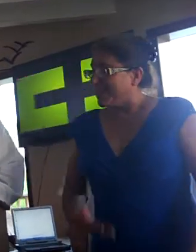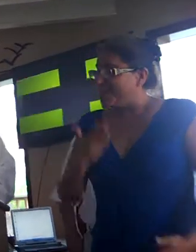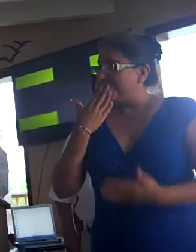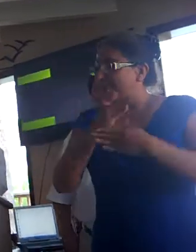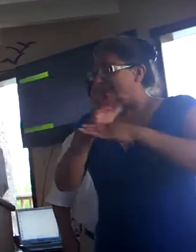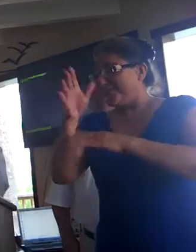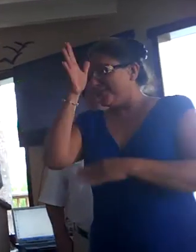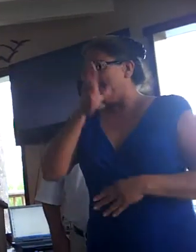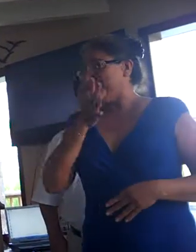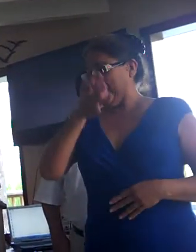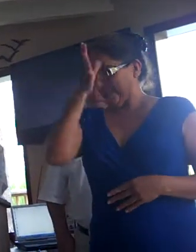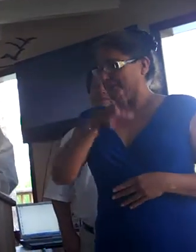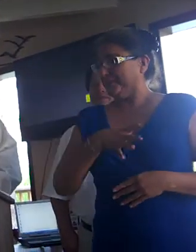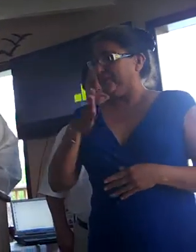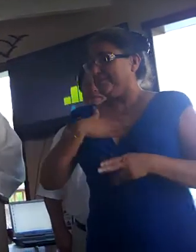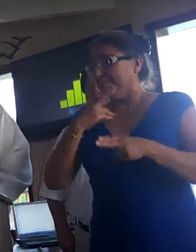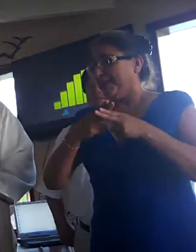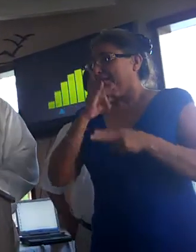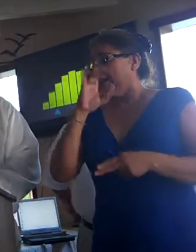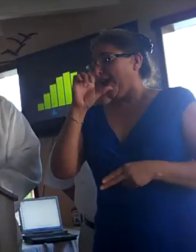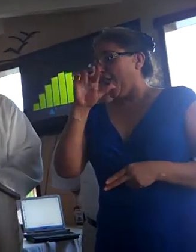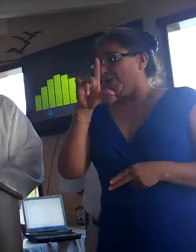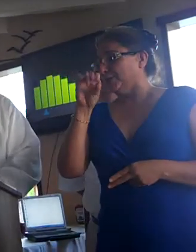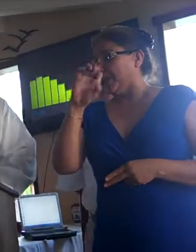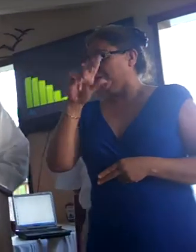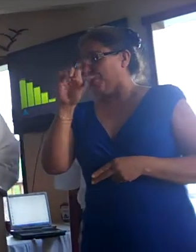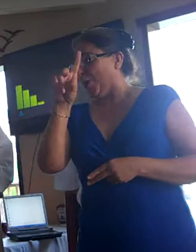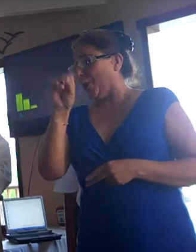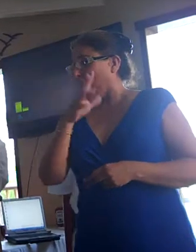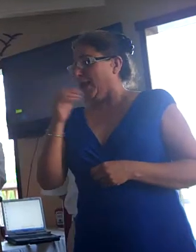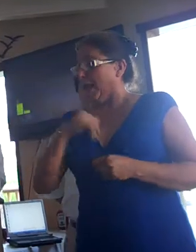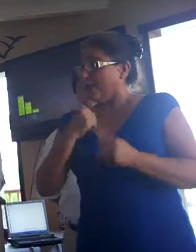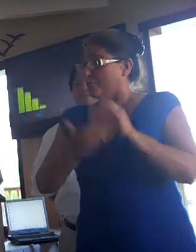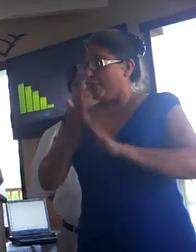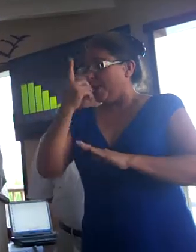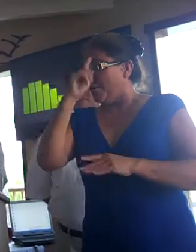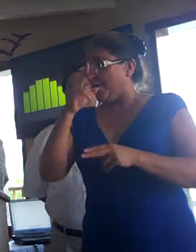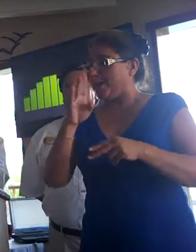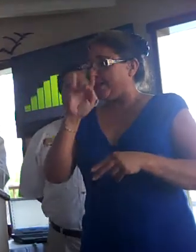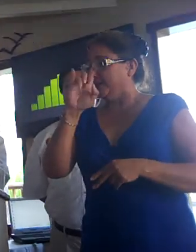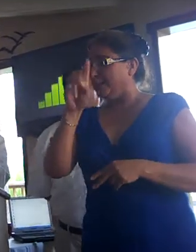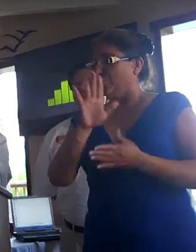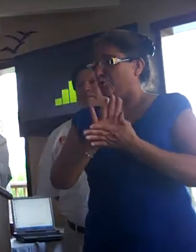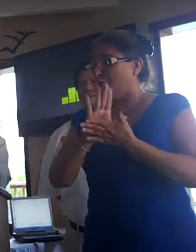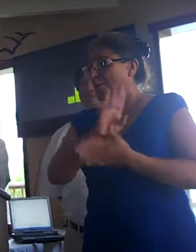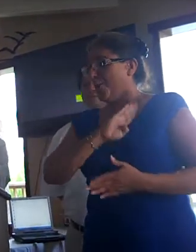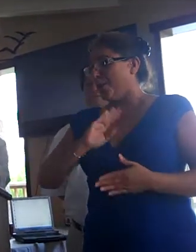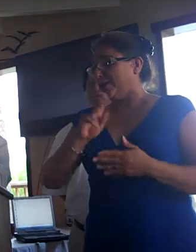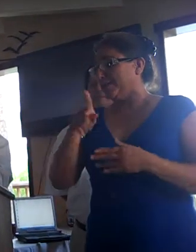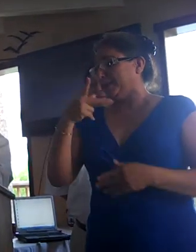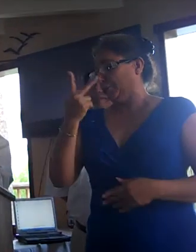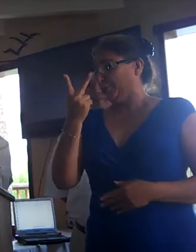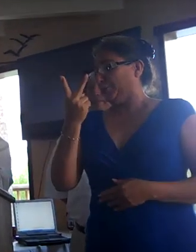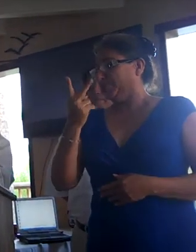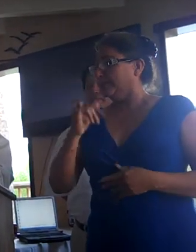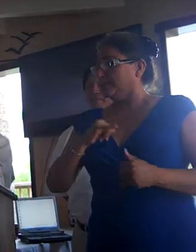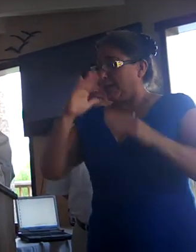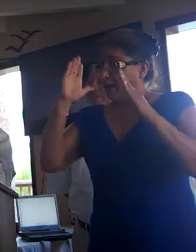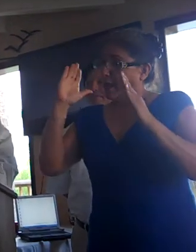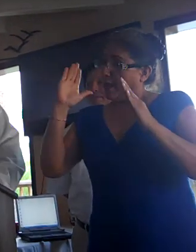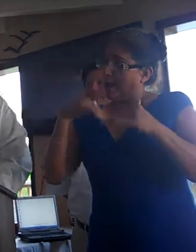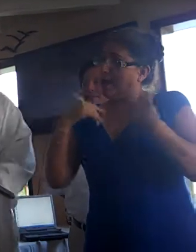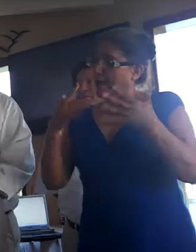Good evening, ladies and gentlemen. My name is Carlos Elizondo, and I am running for BISD School Board Place 2.